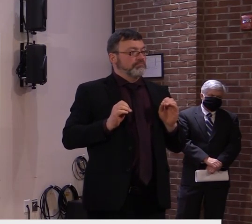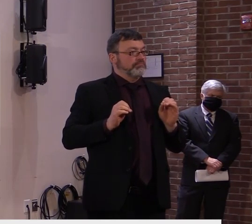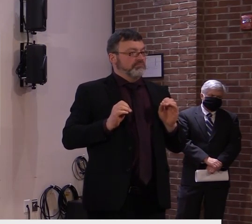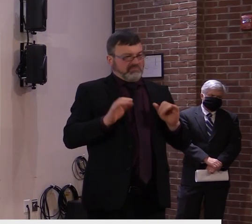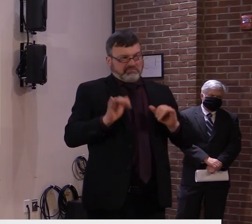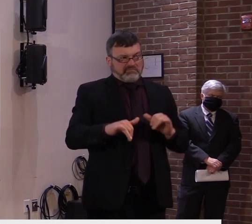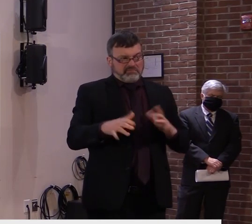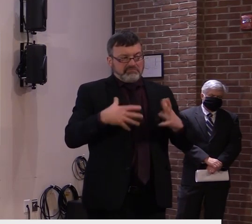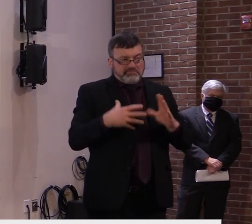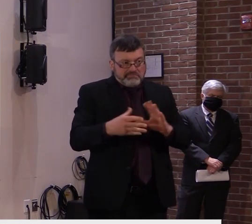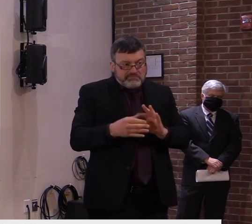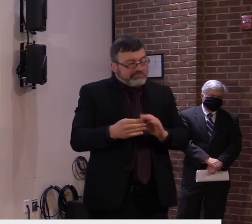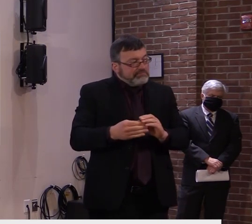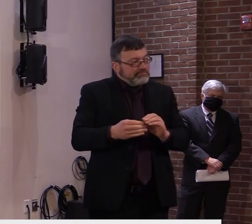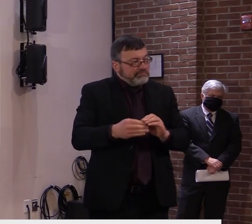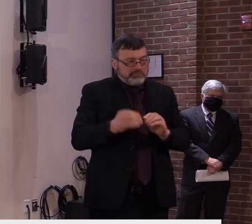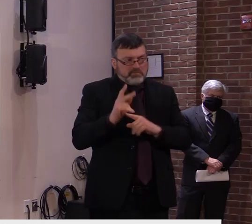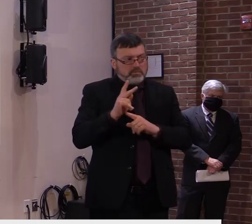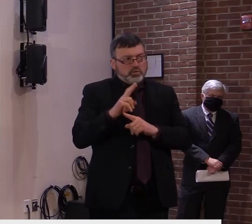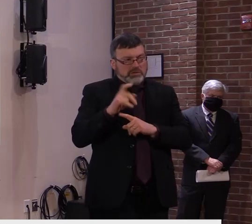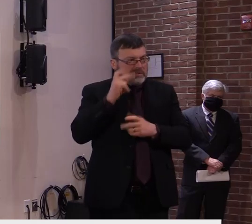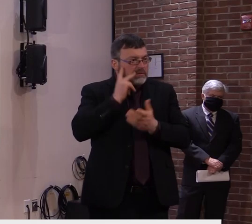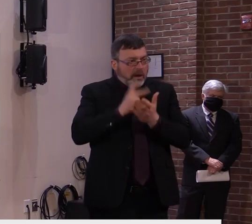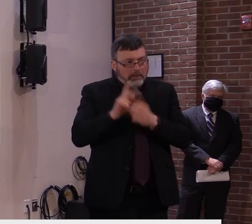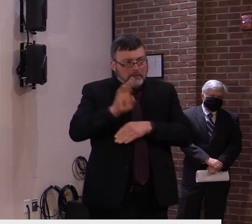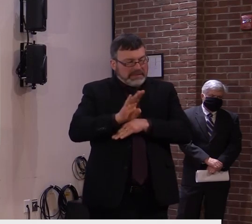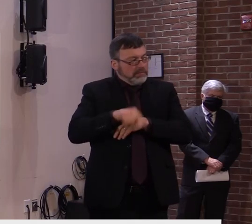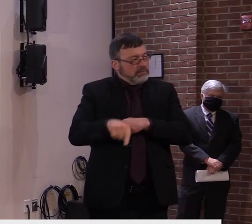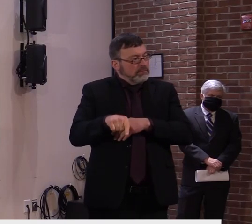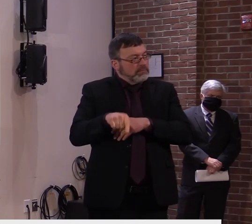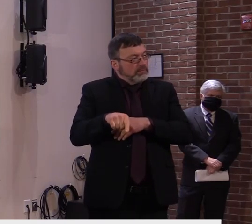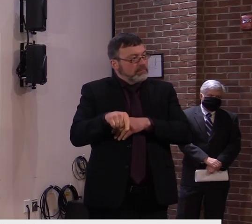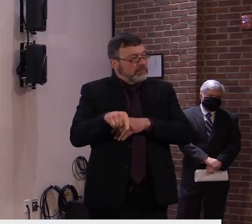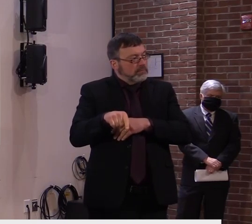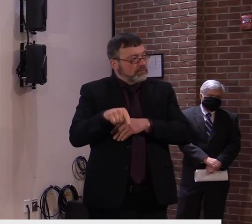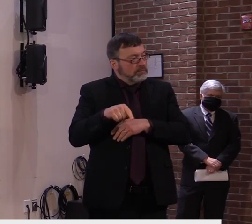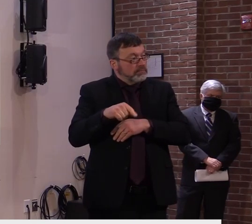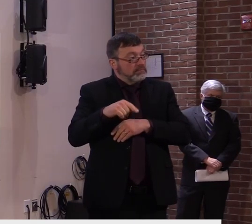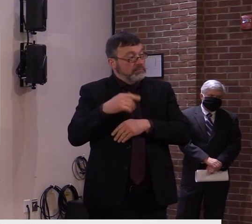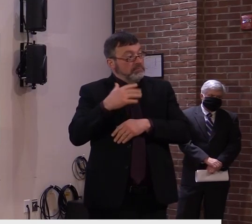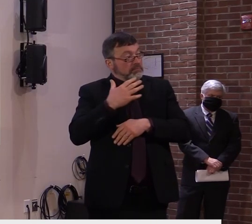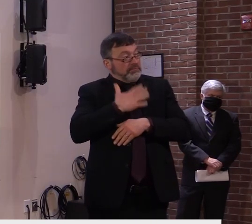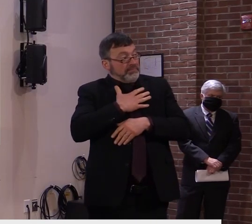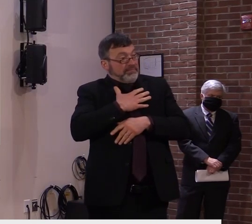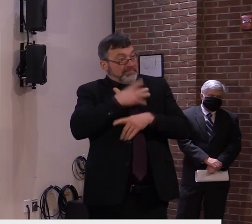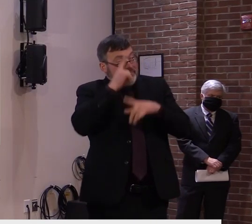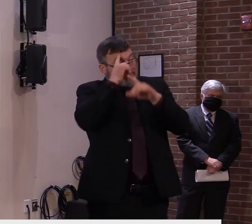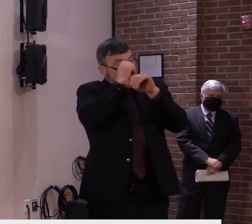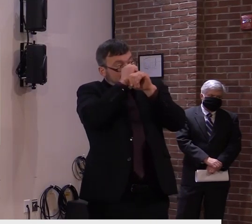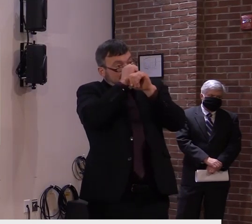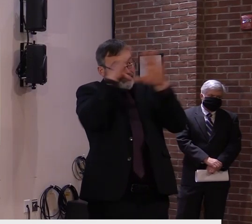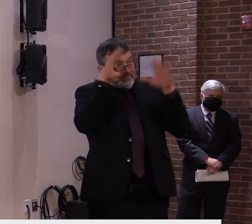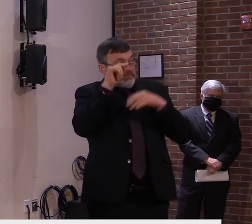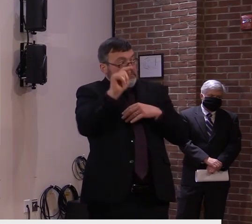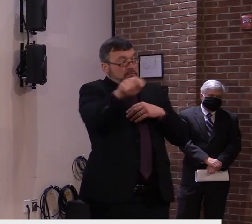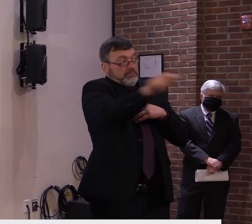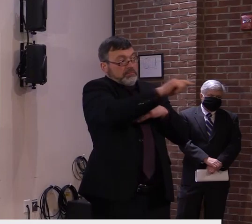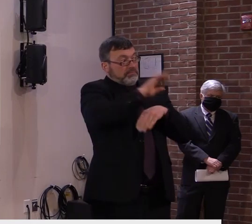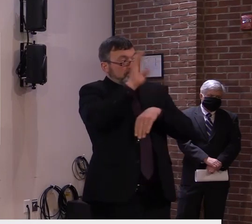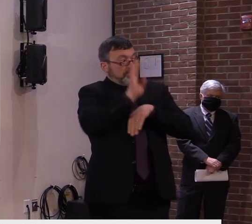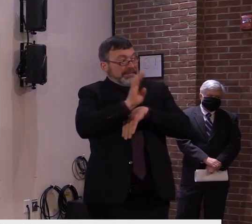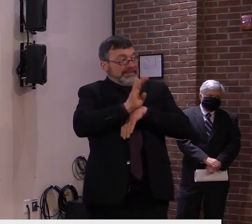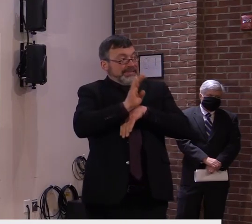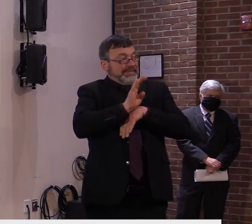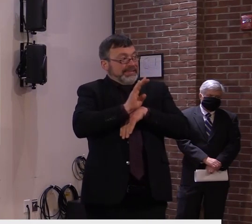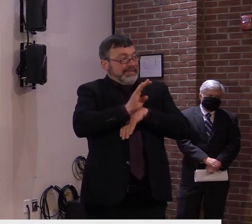get a little bit more, a larger loan, I believe. So hopefully that will really address some